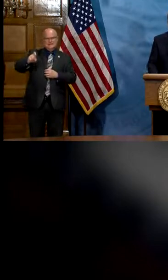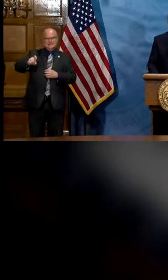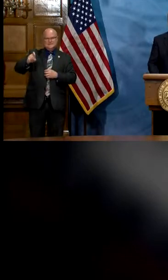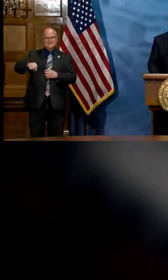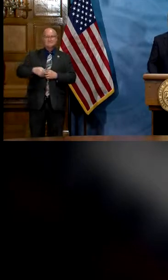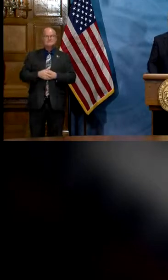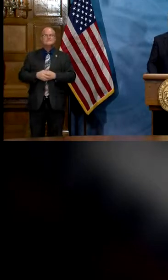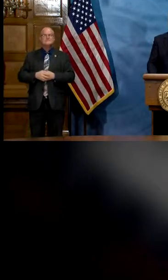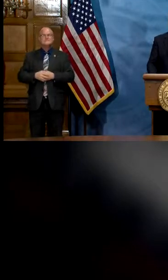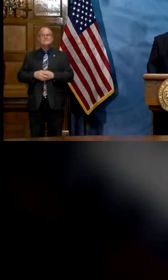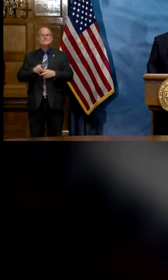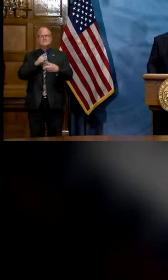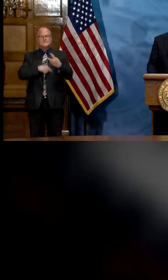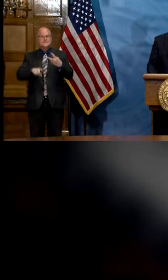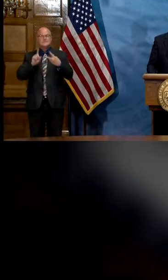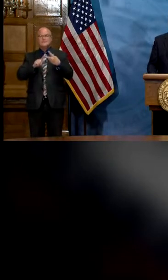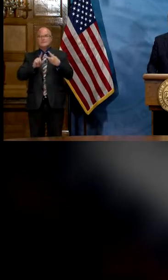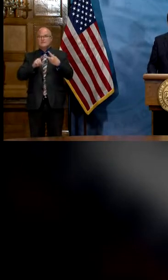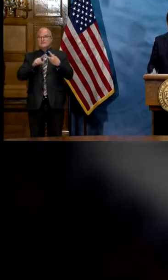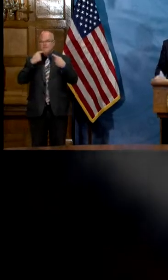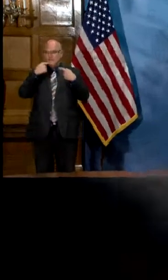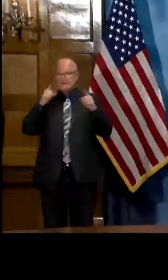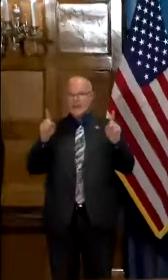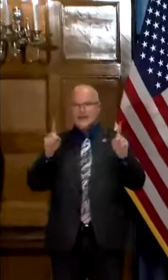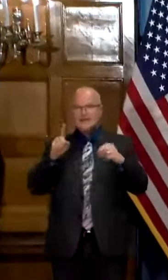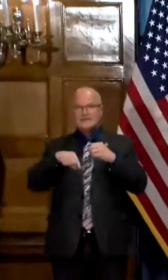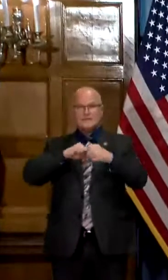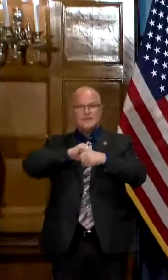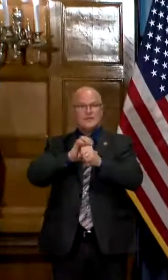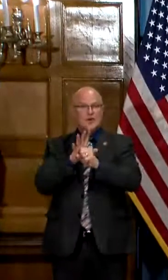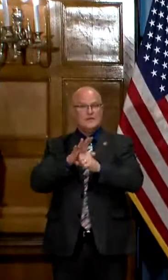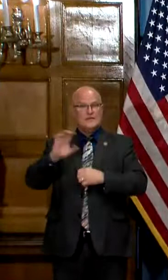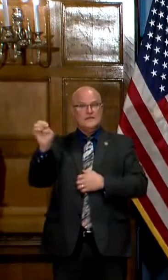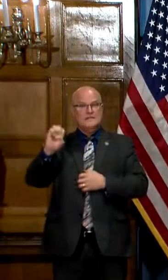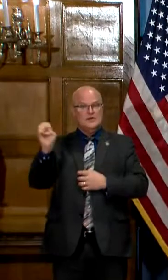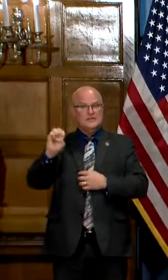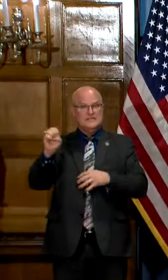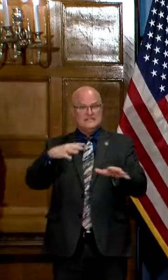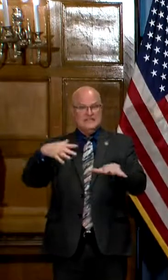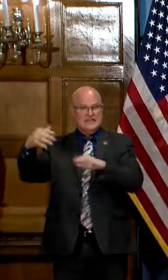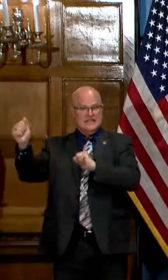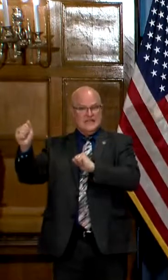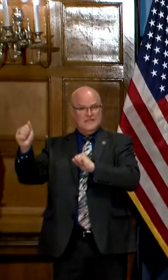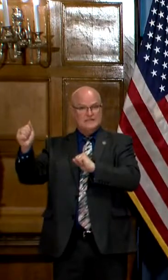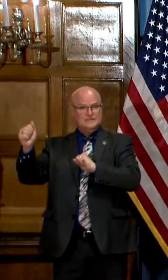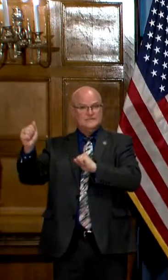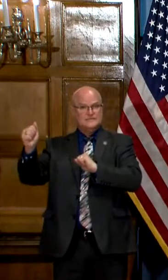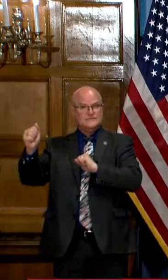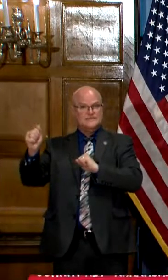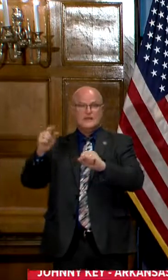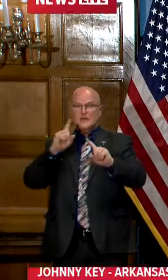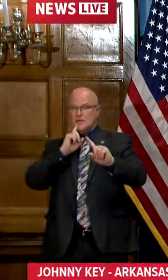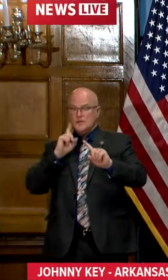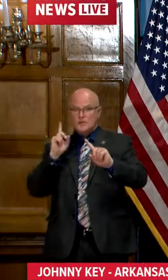the second thing i want to announce today regarding the covid emergency leave as has been reported at the end of